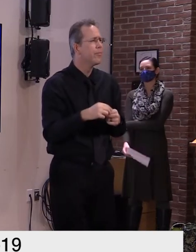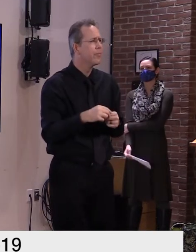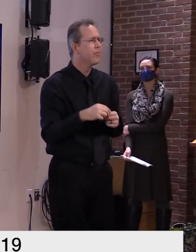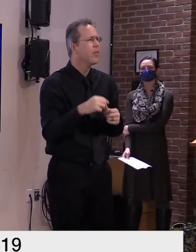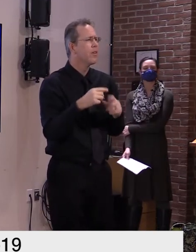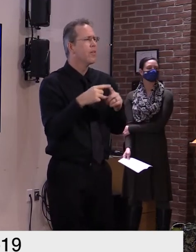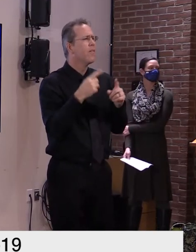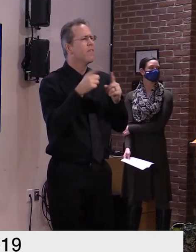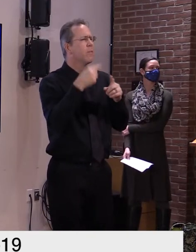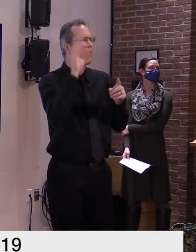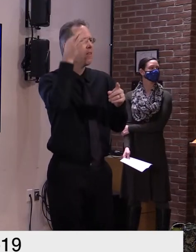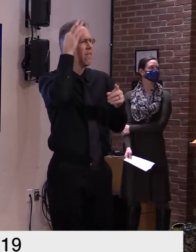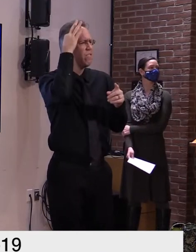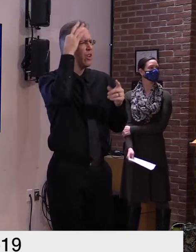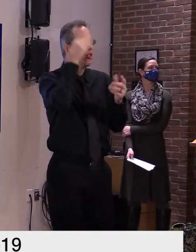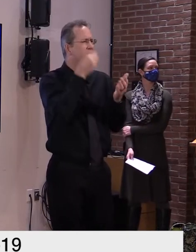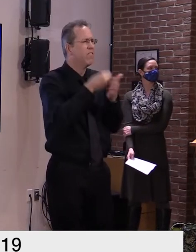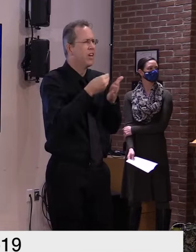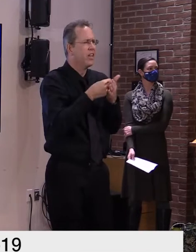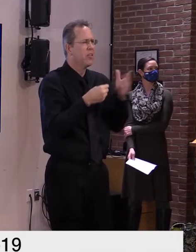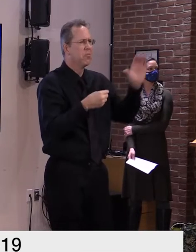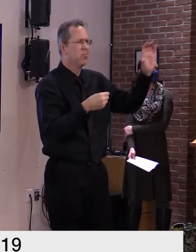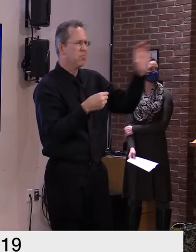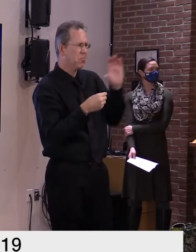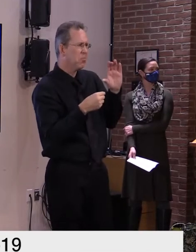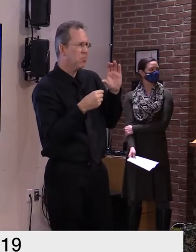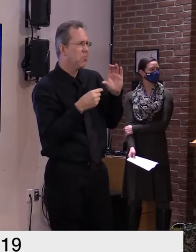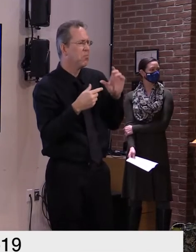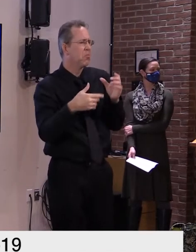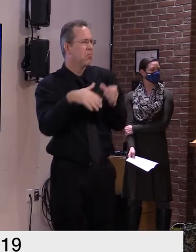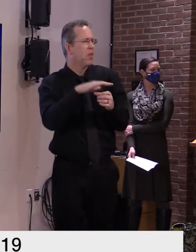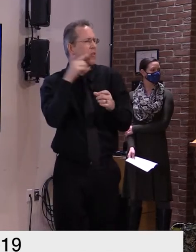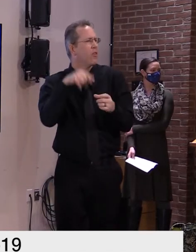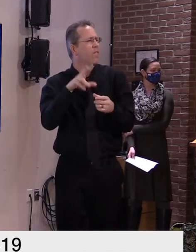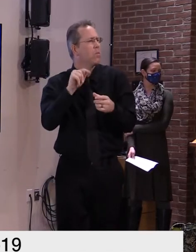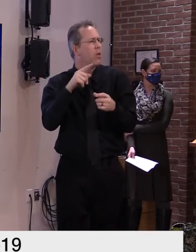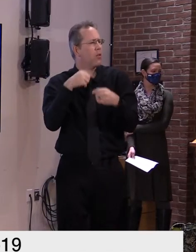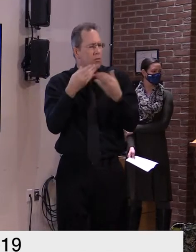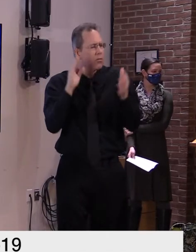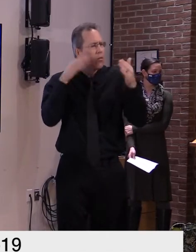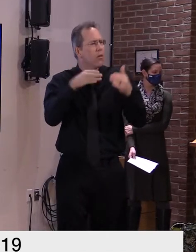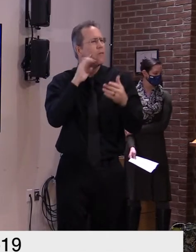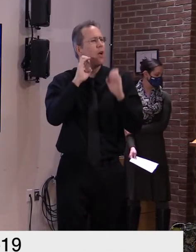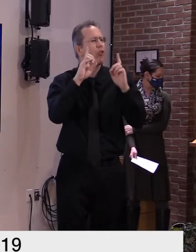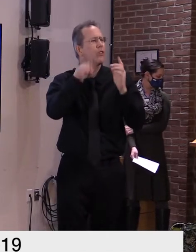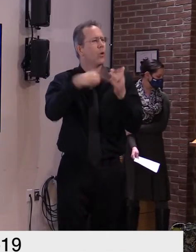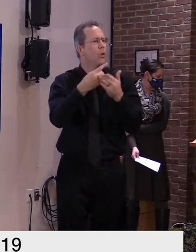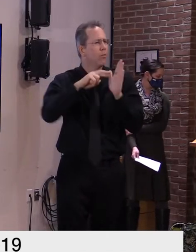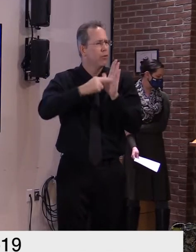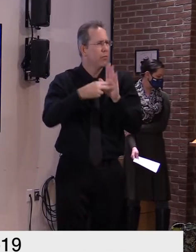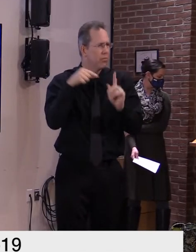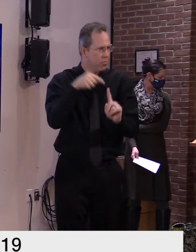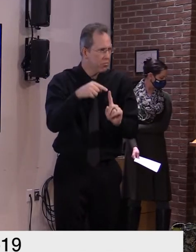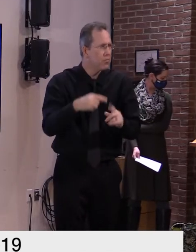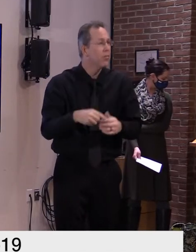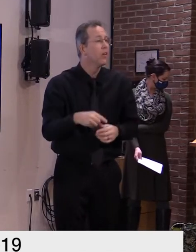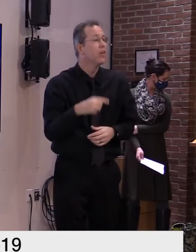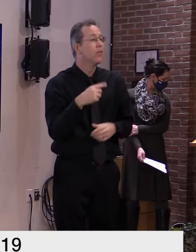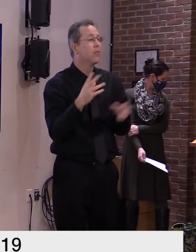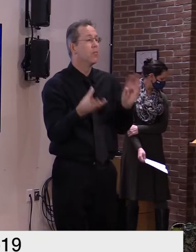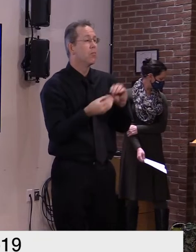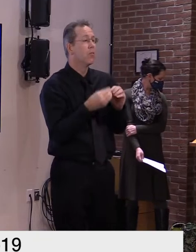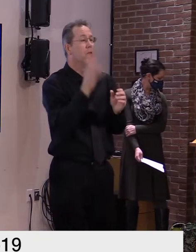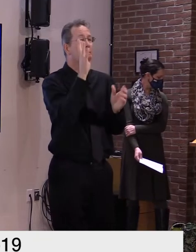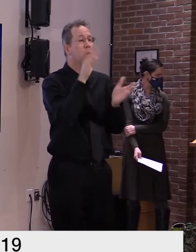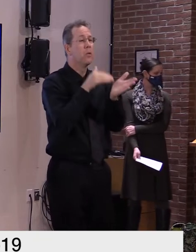in vermont governor scott wanted to ensure that these funds of over 4.4 million dollars for our state were used to bolster